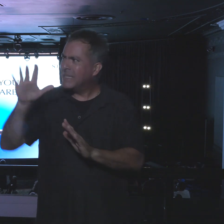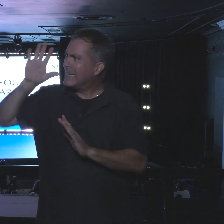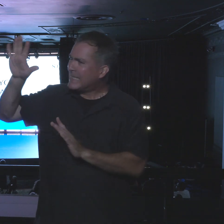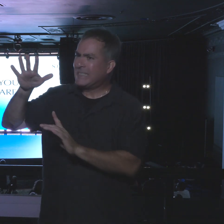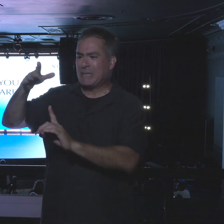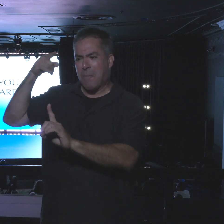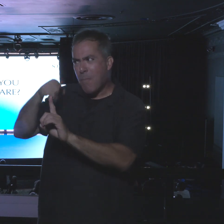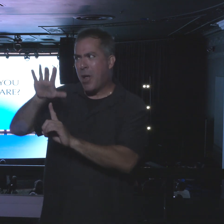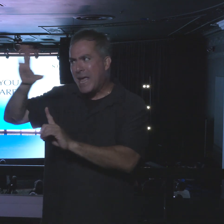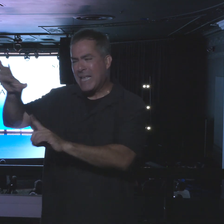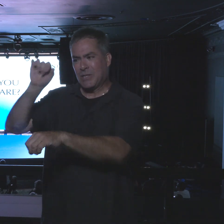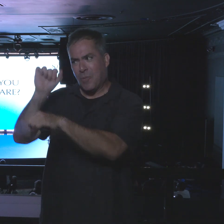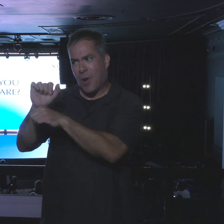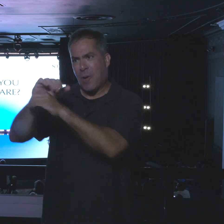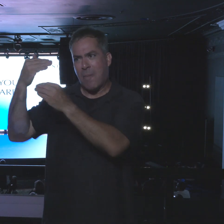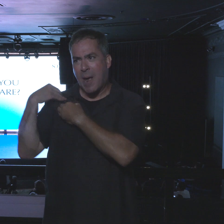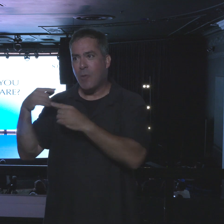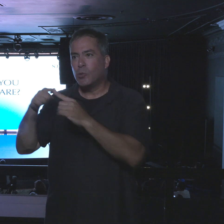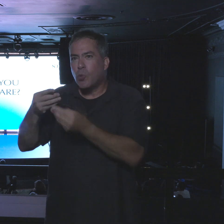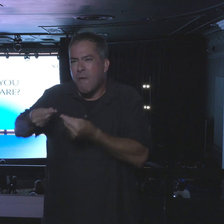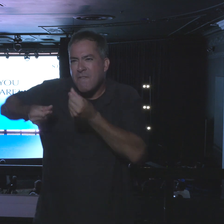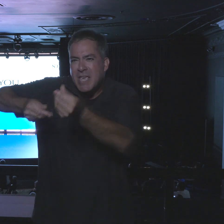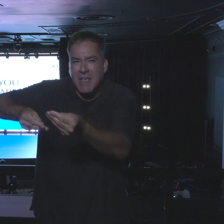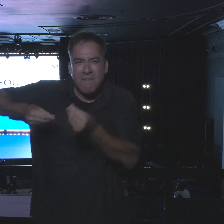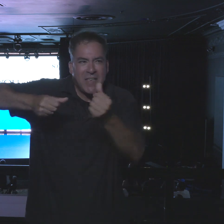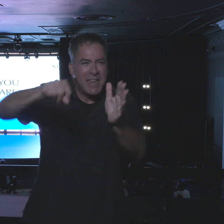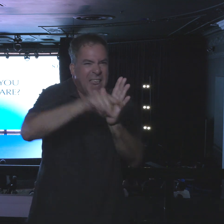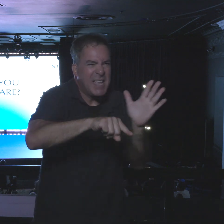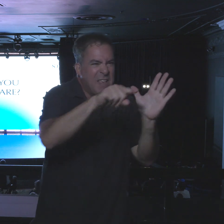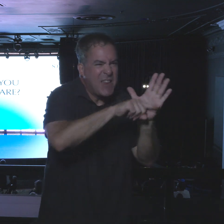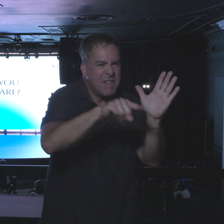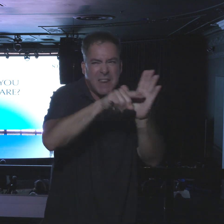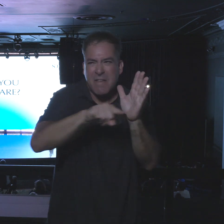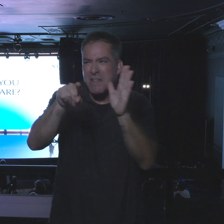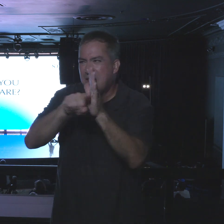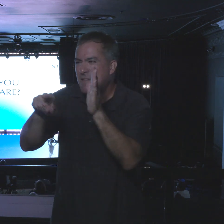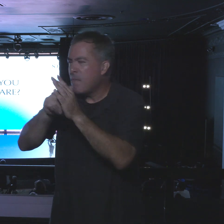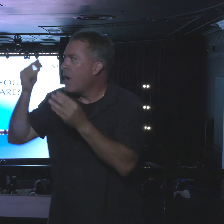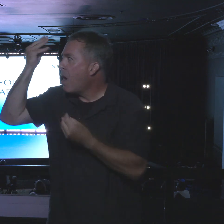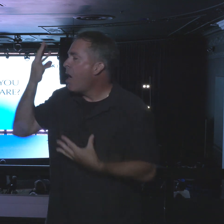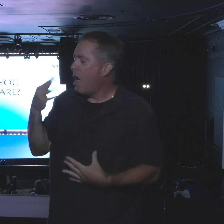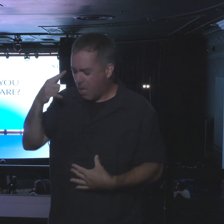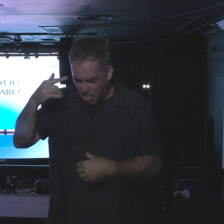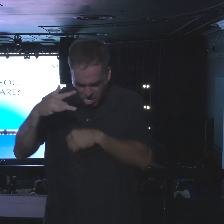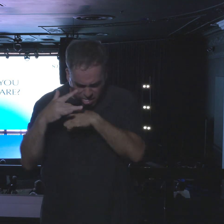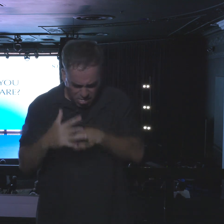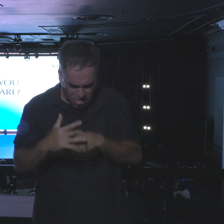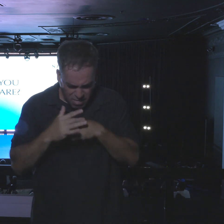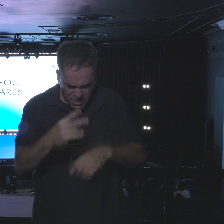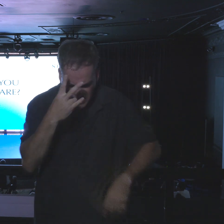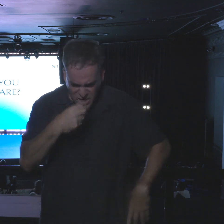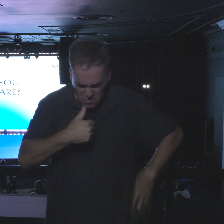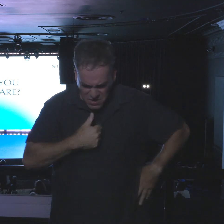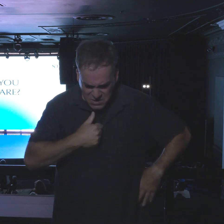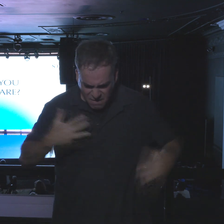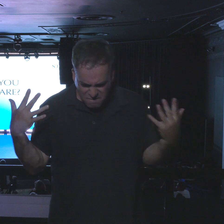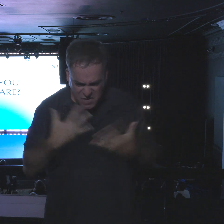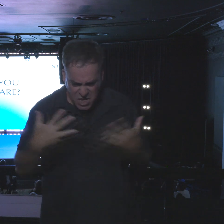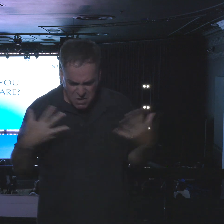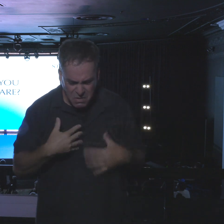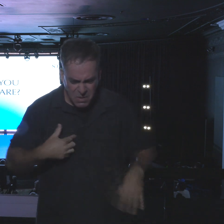His job is to feed you negativity, doubt, fear,